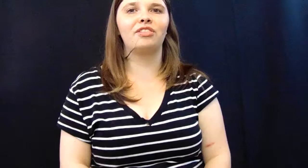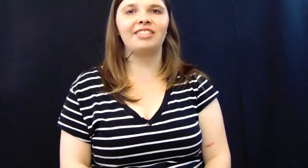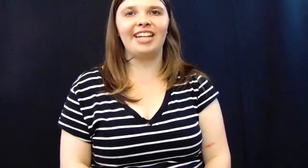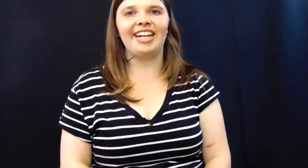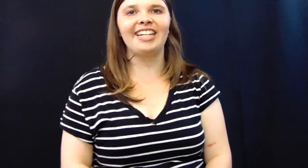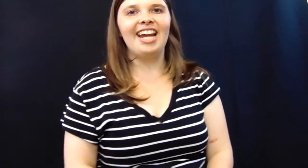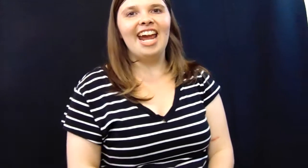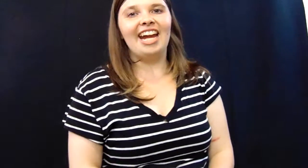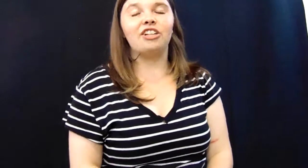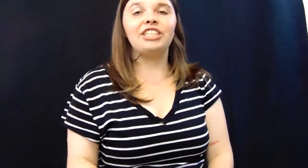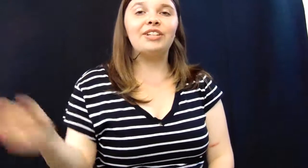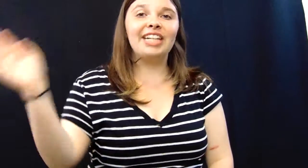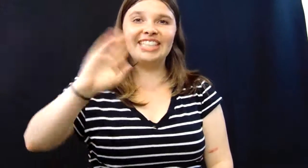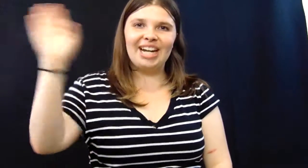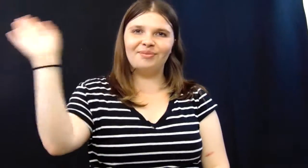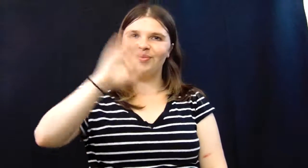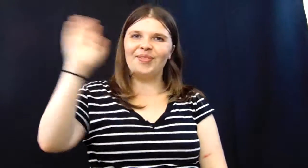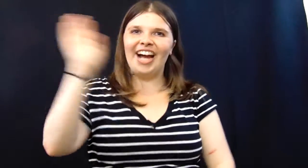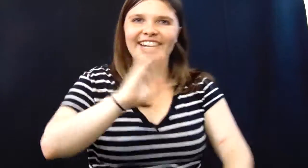day, and I'll see you next time. Bye!